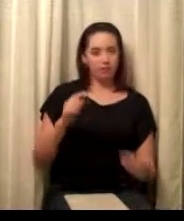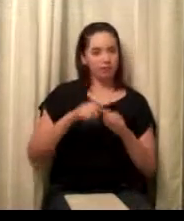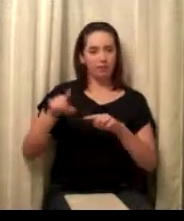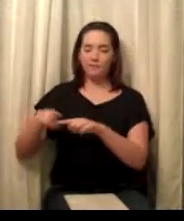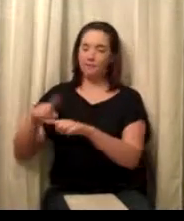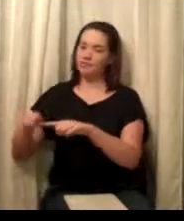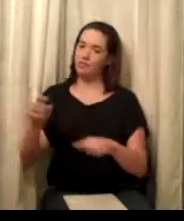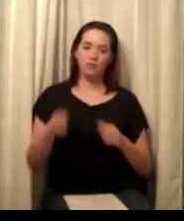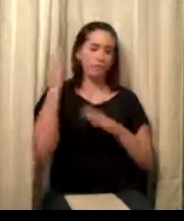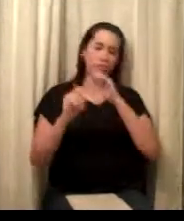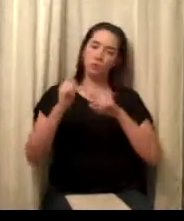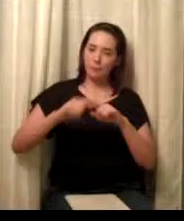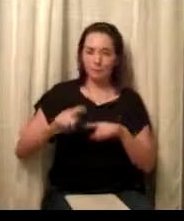The mask was on around the world, since was as a man.